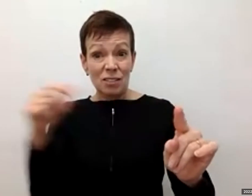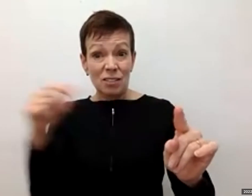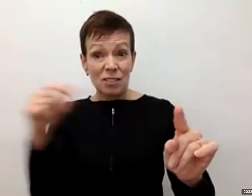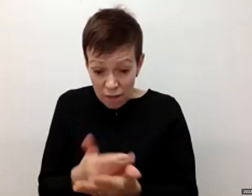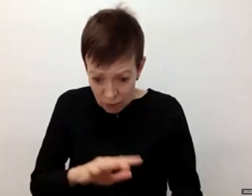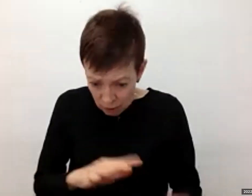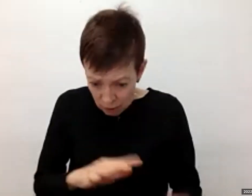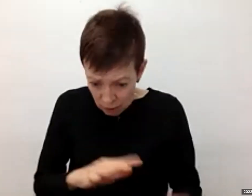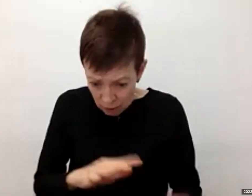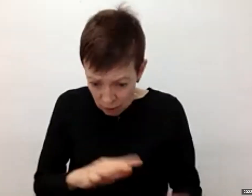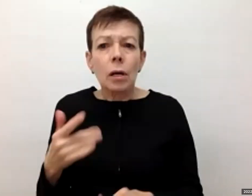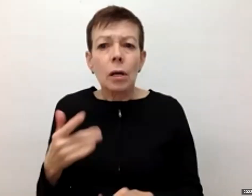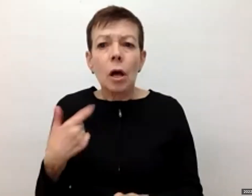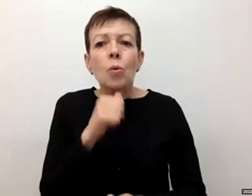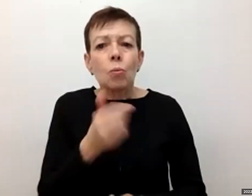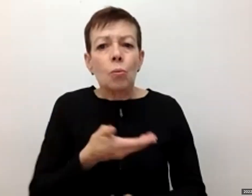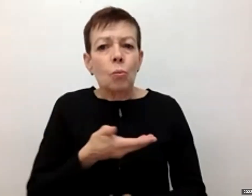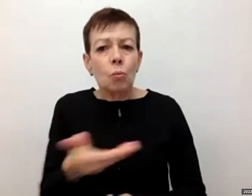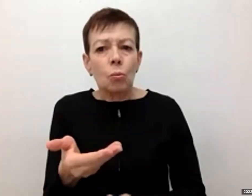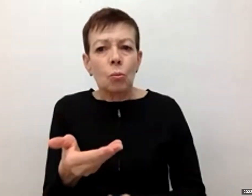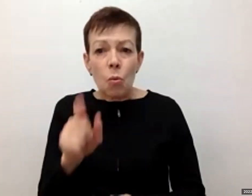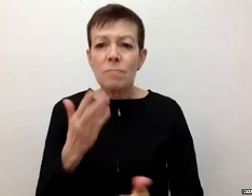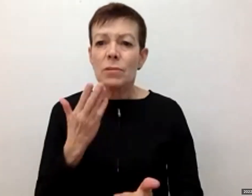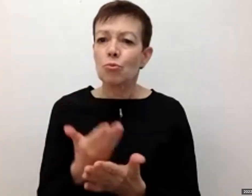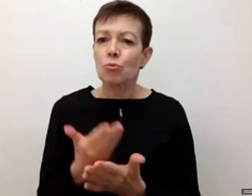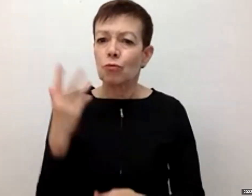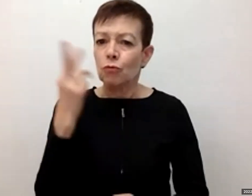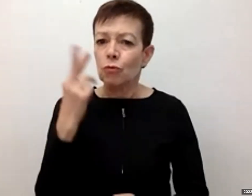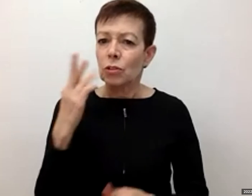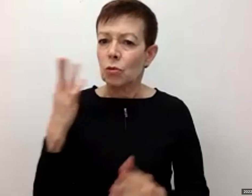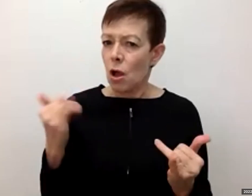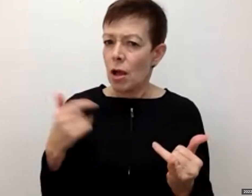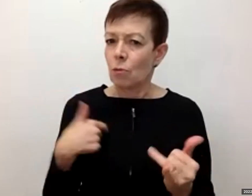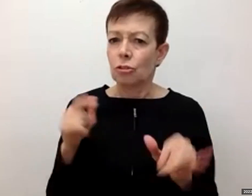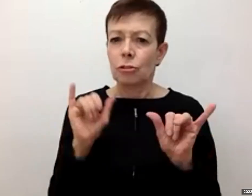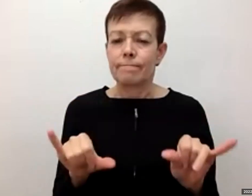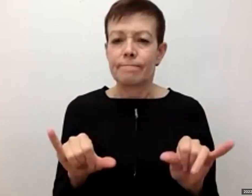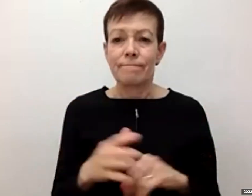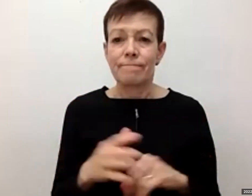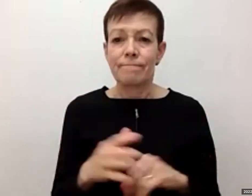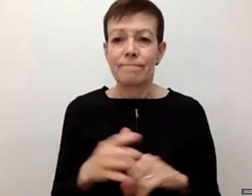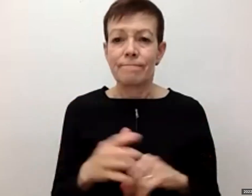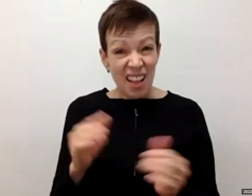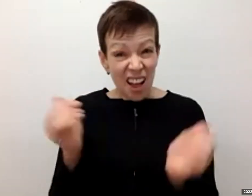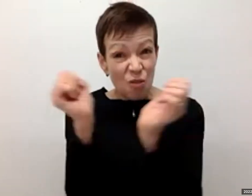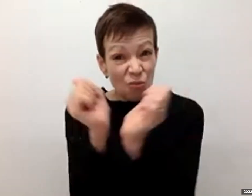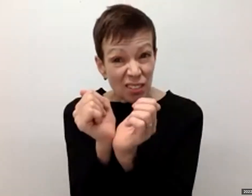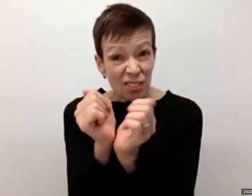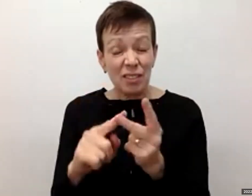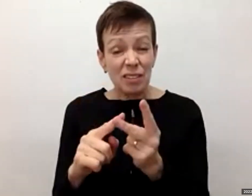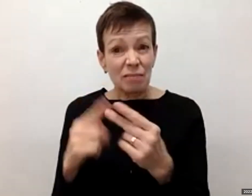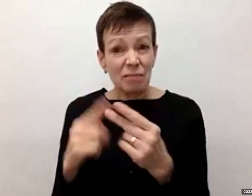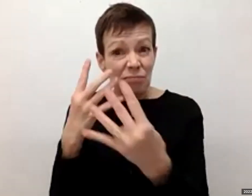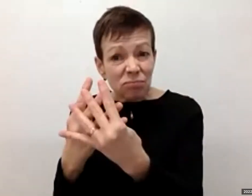some way to prove our worthiness to remain in this country. The way we were treated, being arrested and detained, gave us the